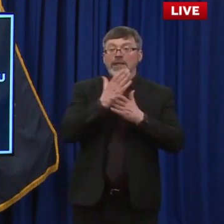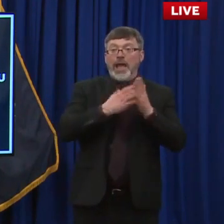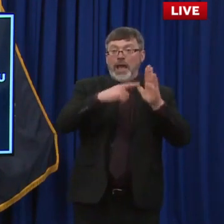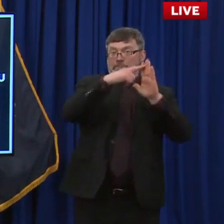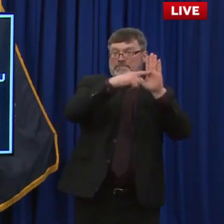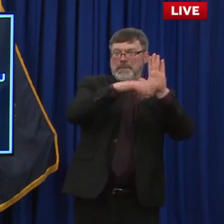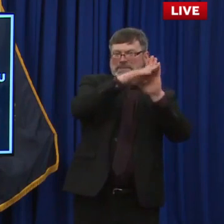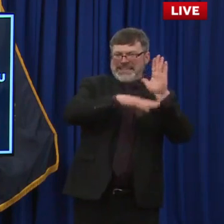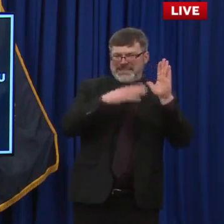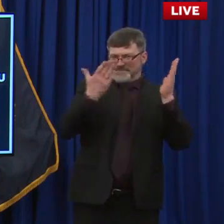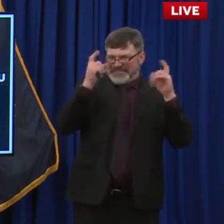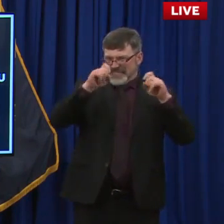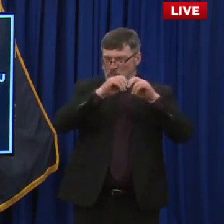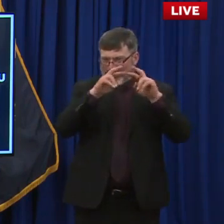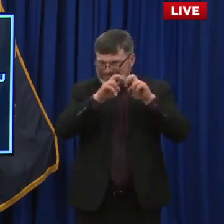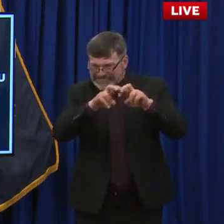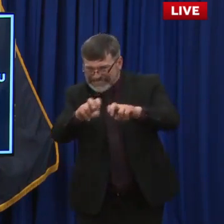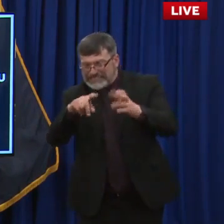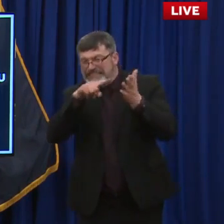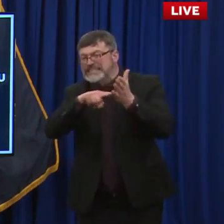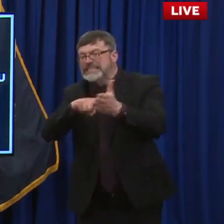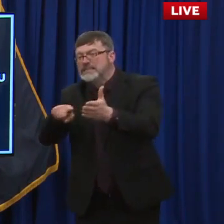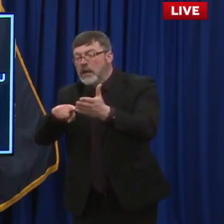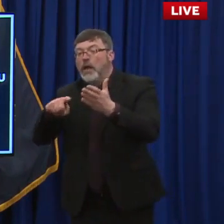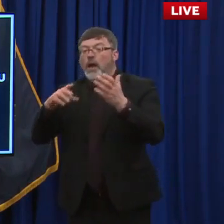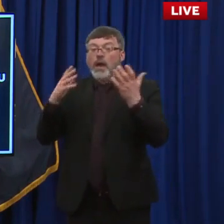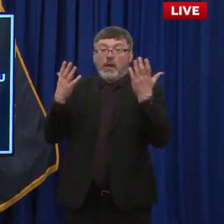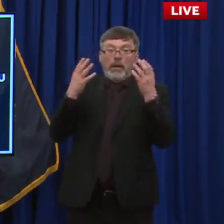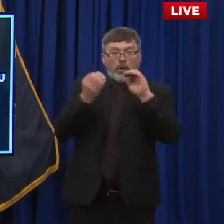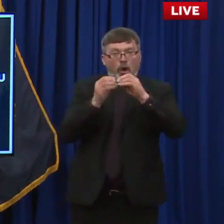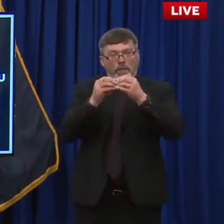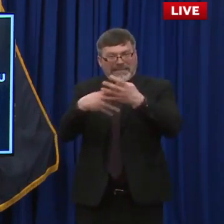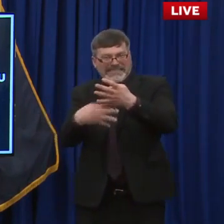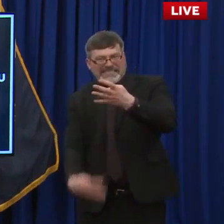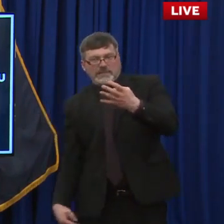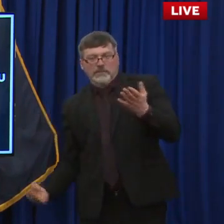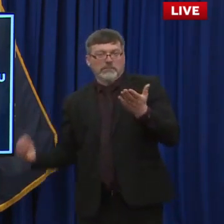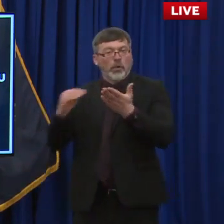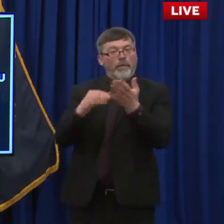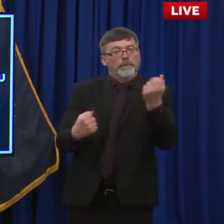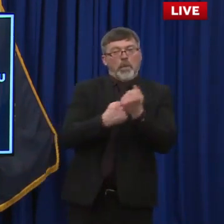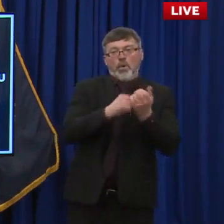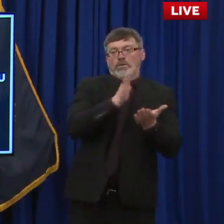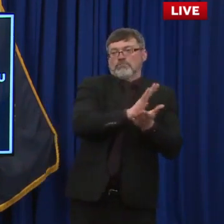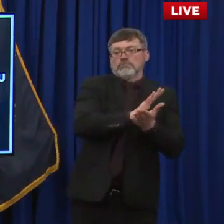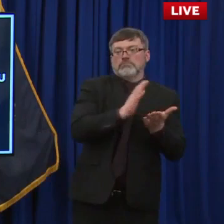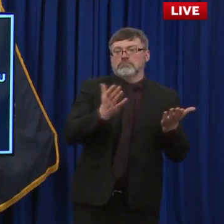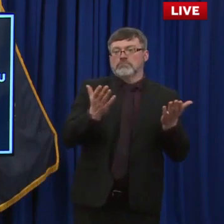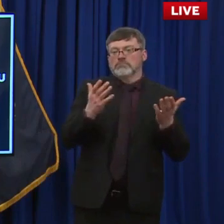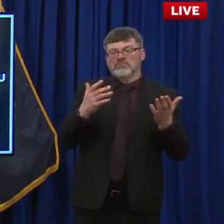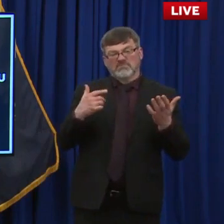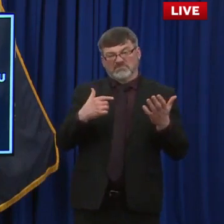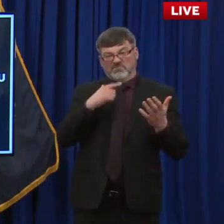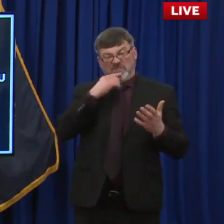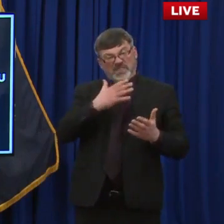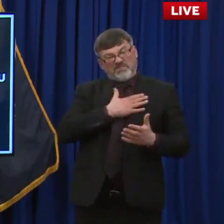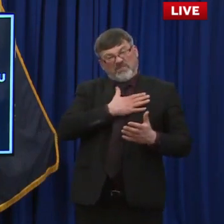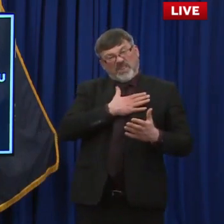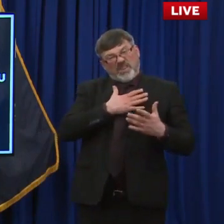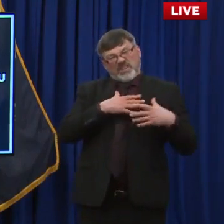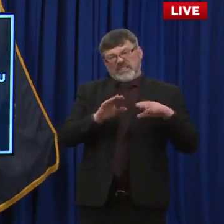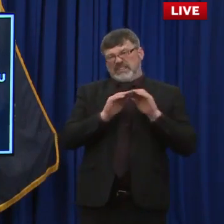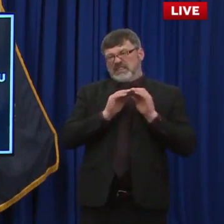Should you fight for it though? Oh, look, I think I, I think I've been very clear about how adamant I am about wanting to see those, those to get